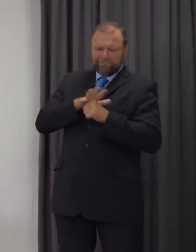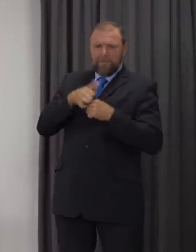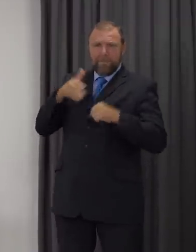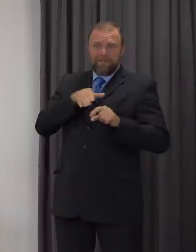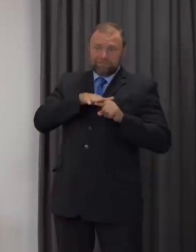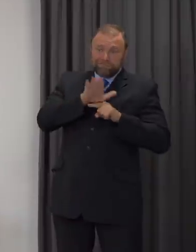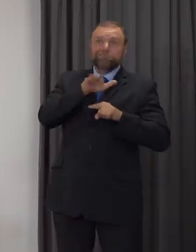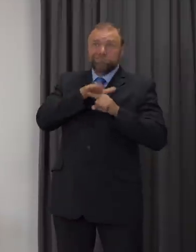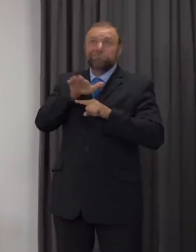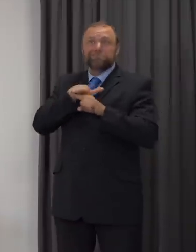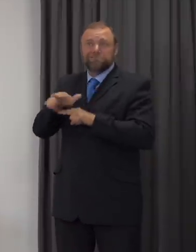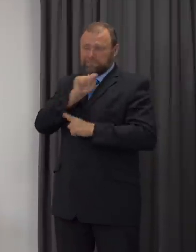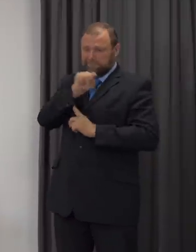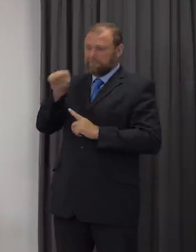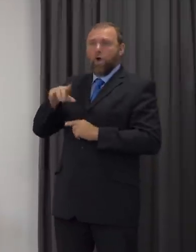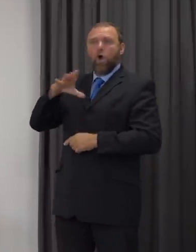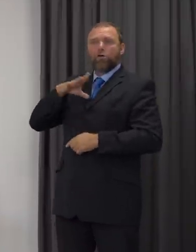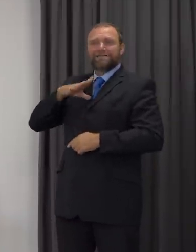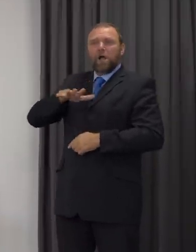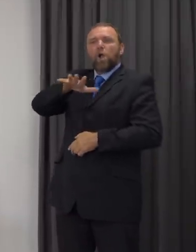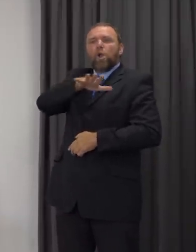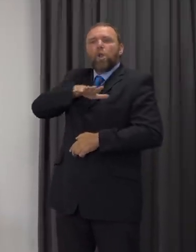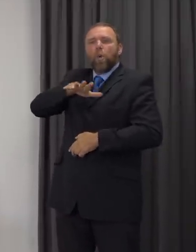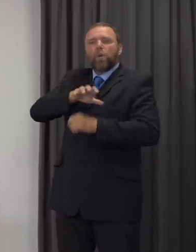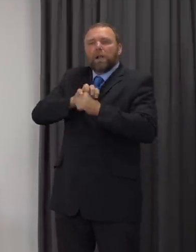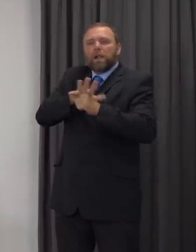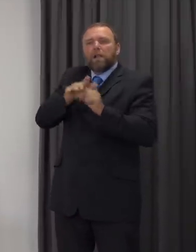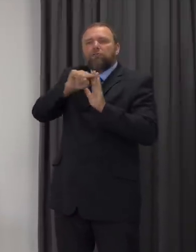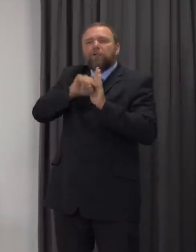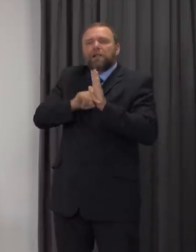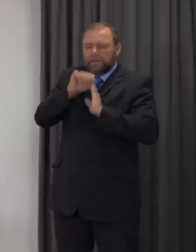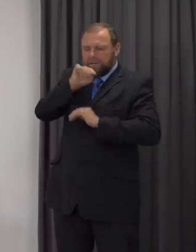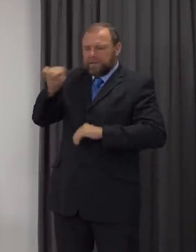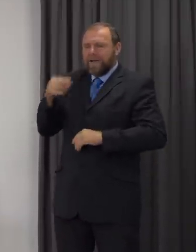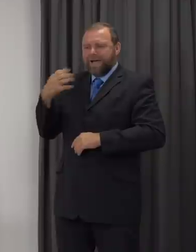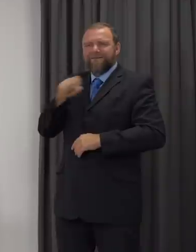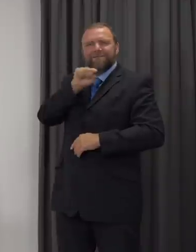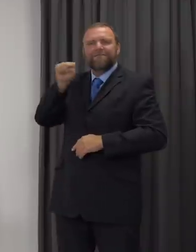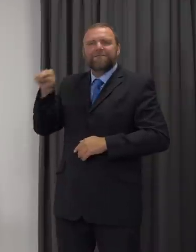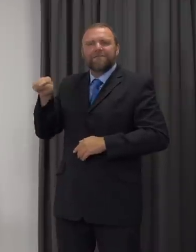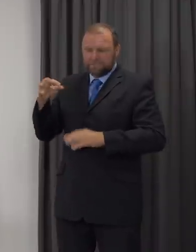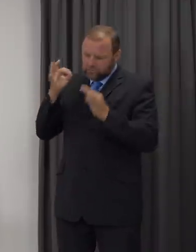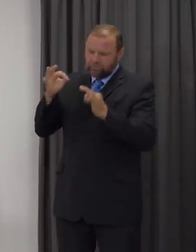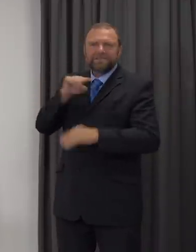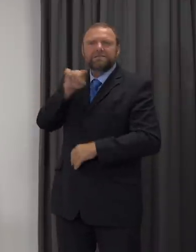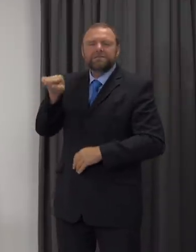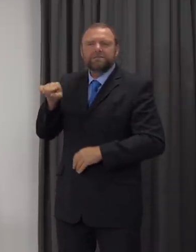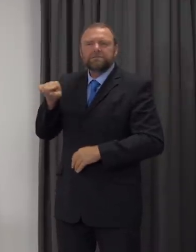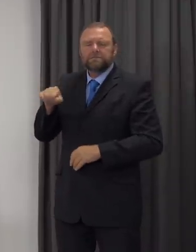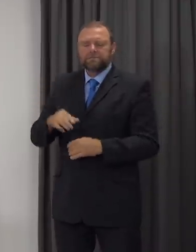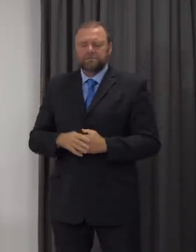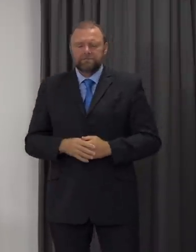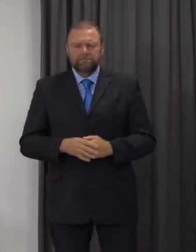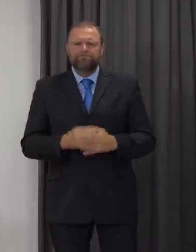already even stricter local restrictions in place to protect people's health. We now need